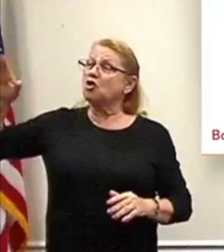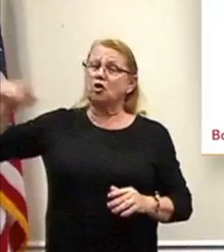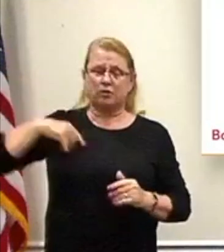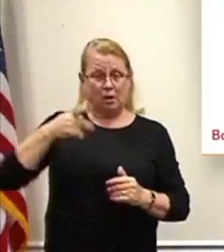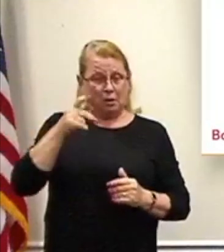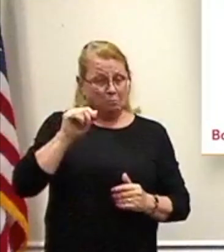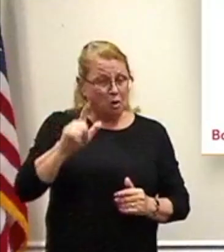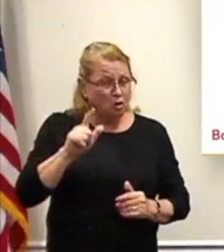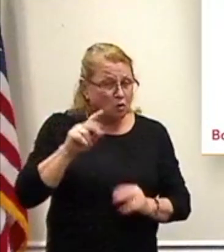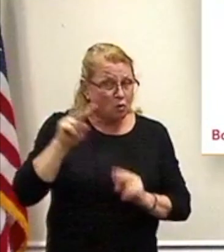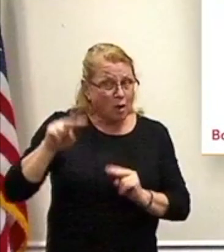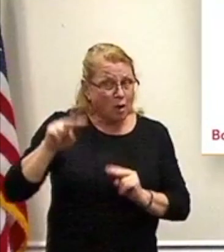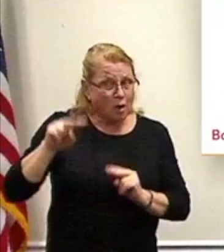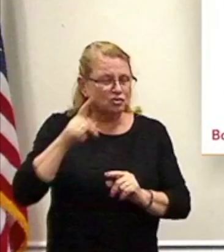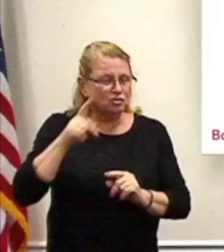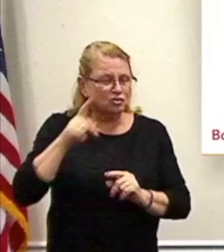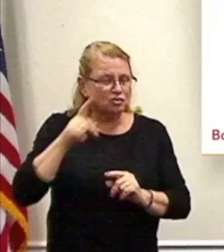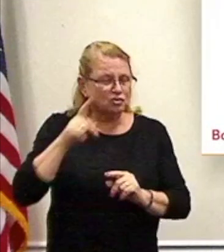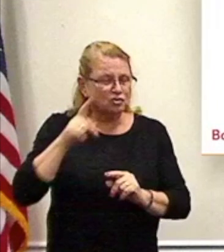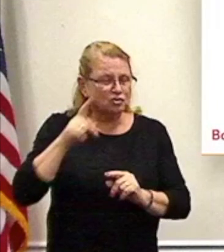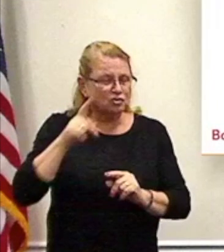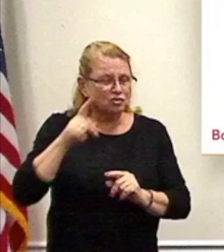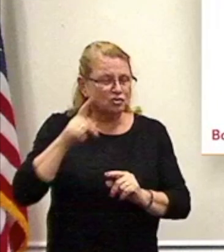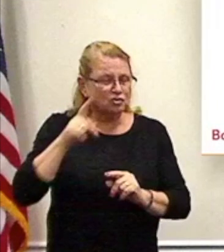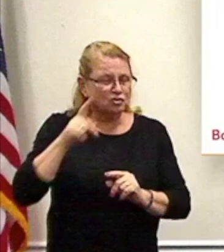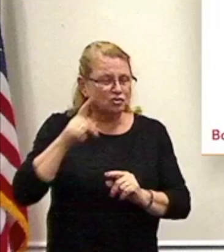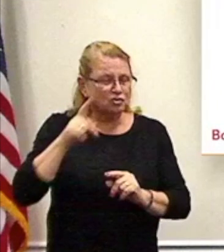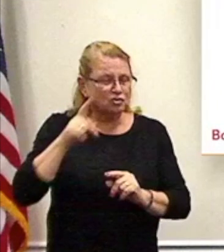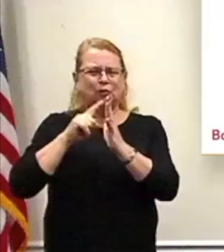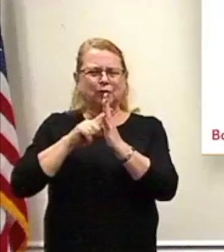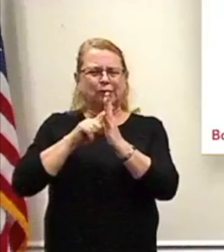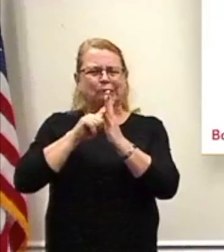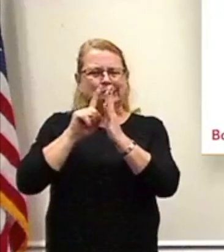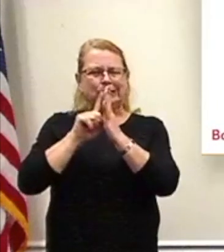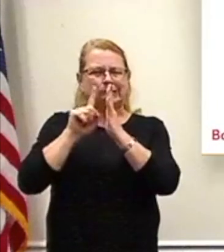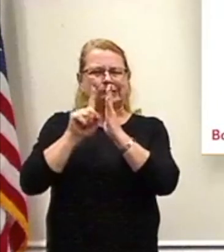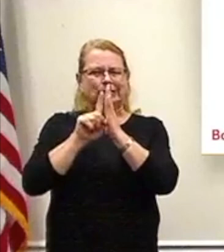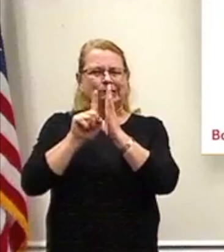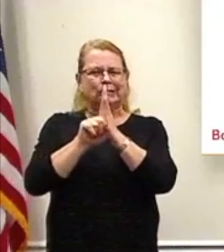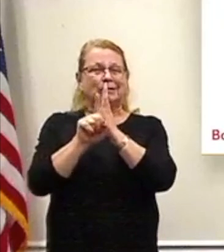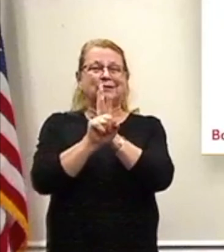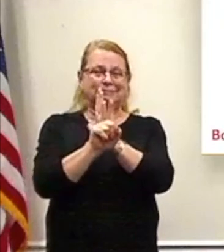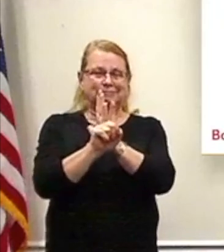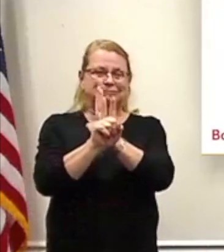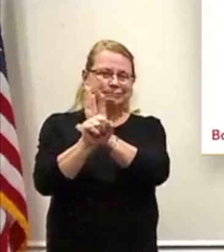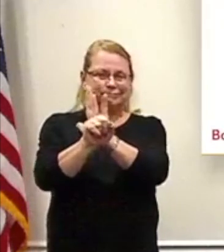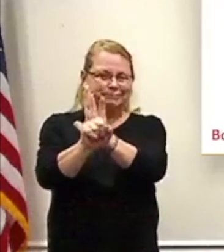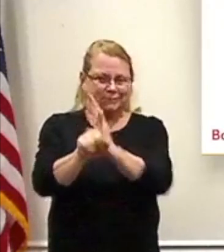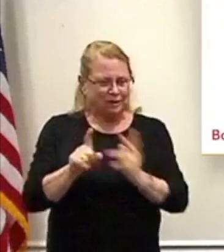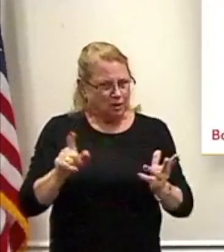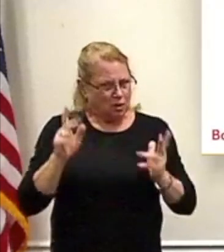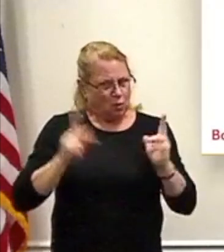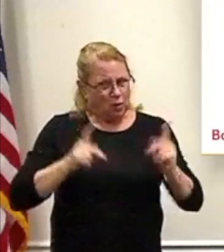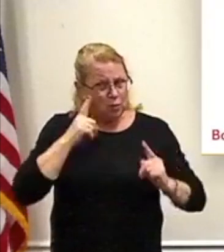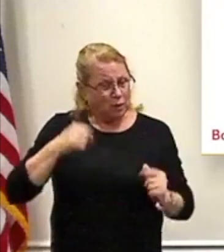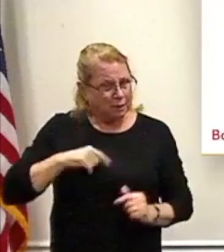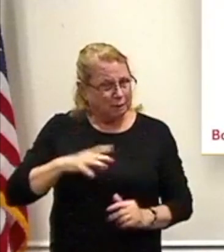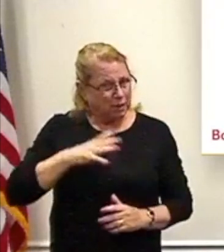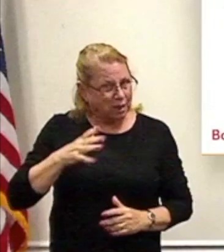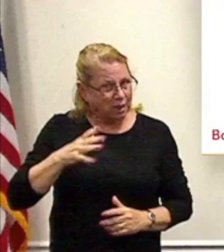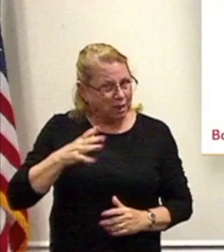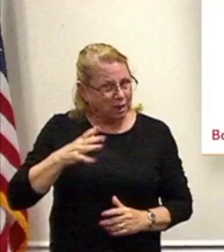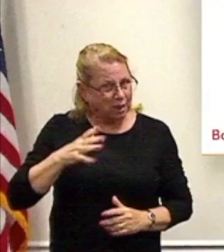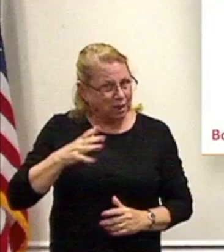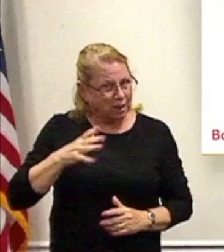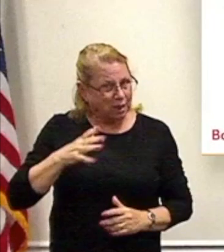accommodate you by advancing you through the line. And I'll tell those others who might be waiting otherwise, we're going to be polite, we're going to be kind, and we're going to be considerate to allow